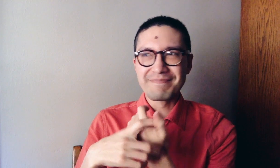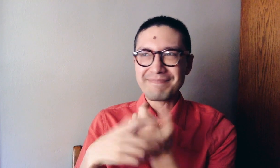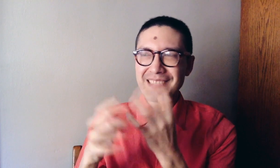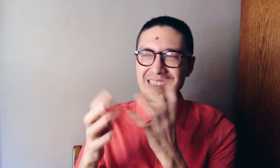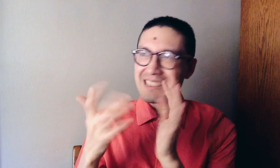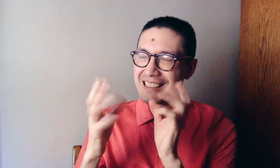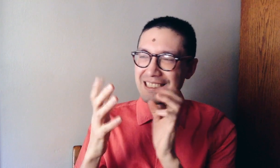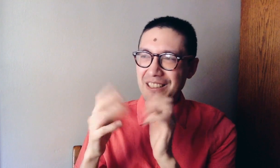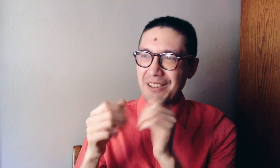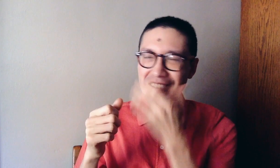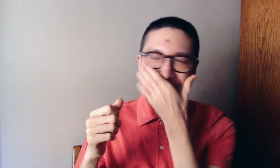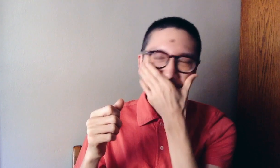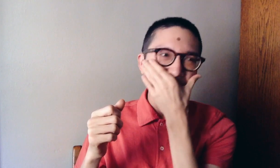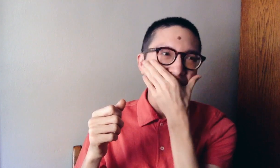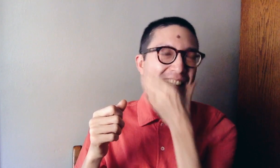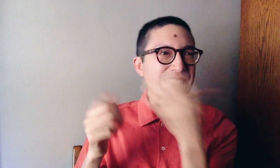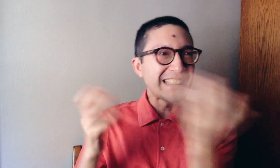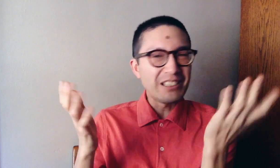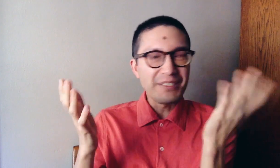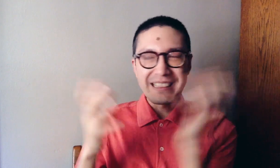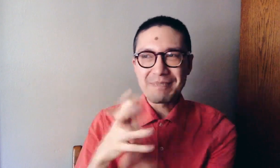contorting my face a little bit.